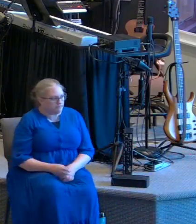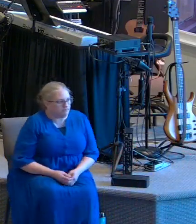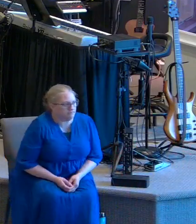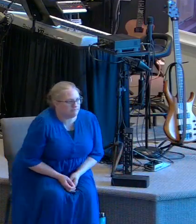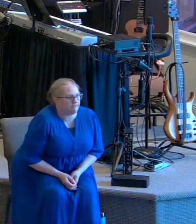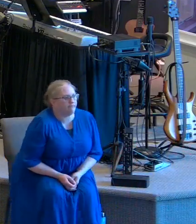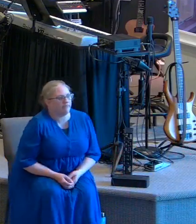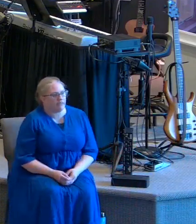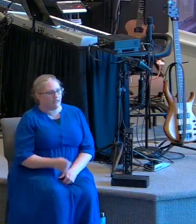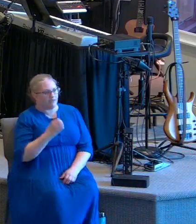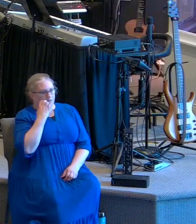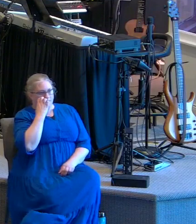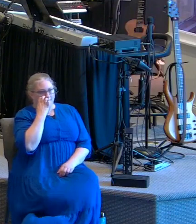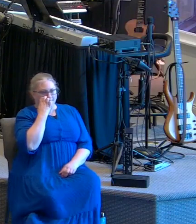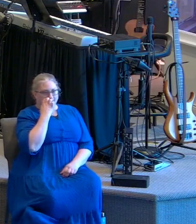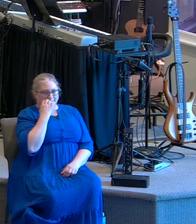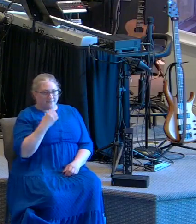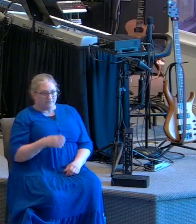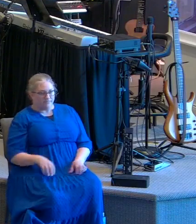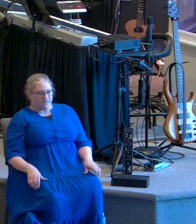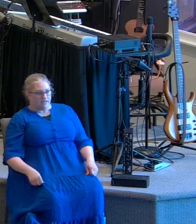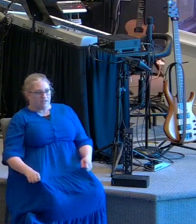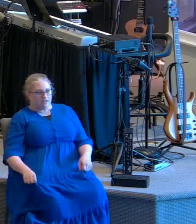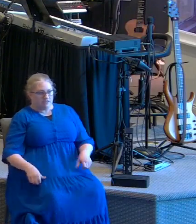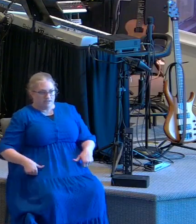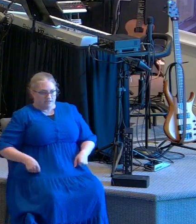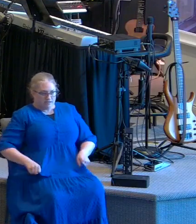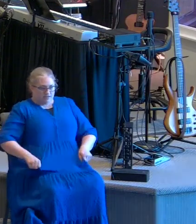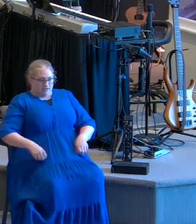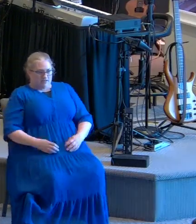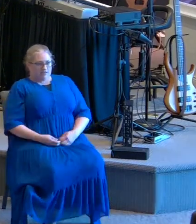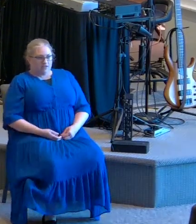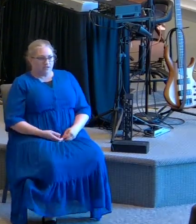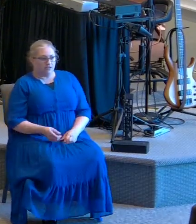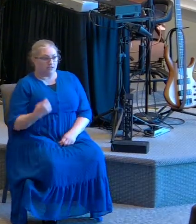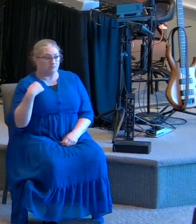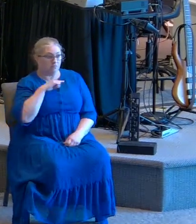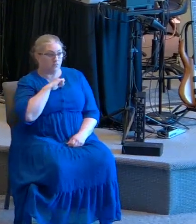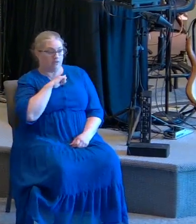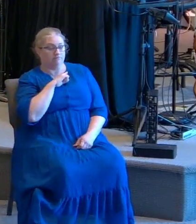While you're being seated, we are doing bilingual.